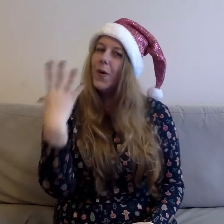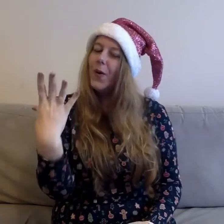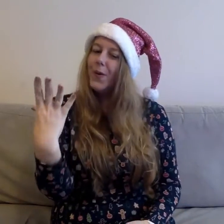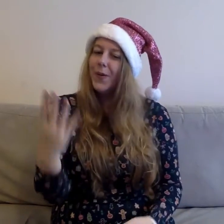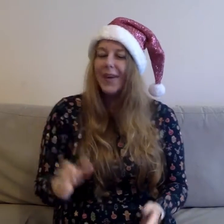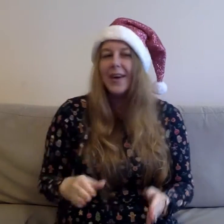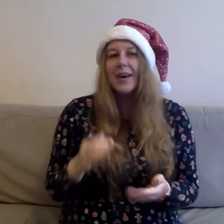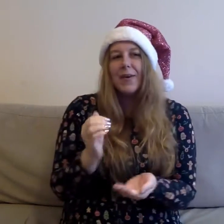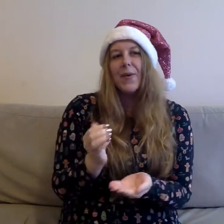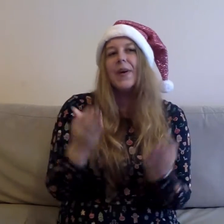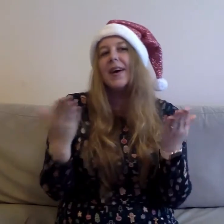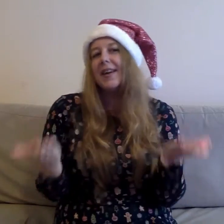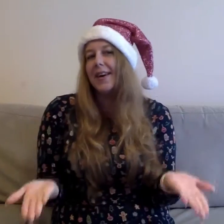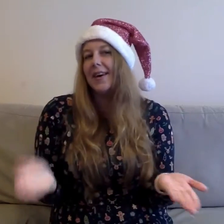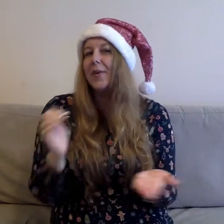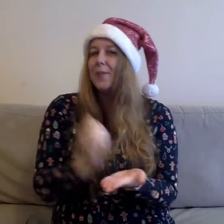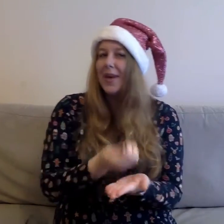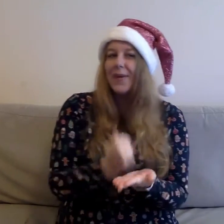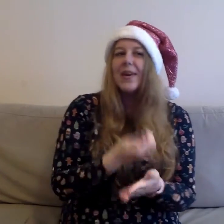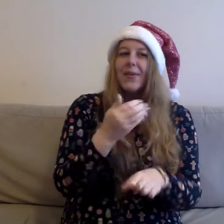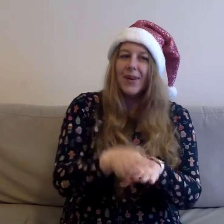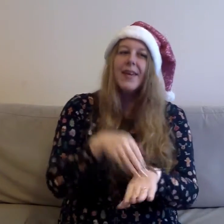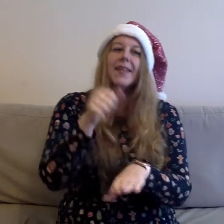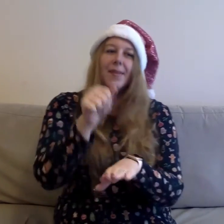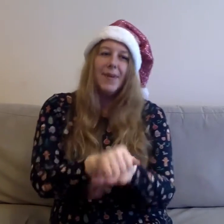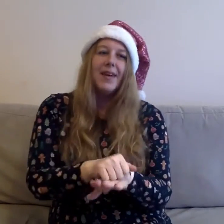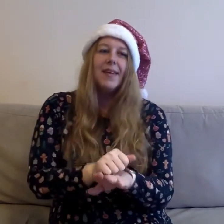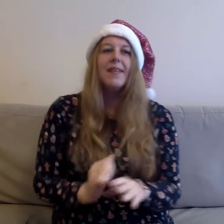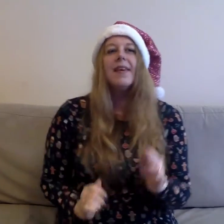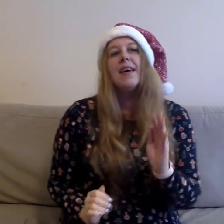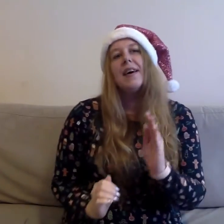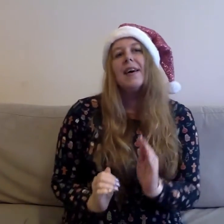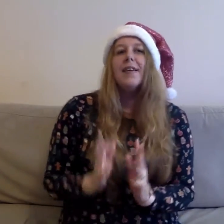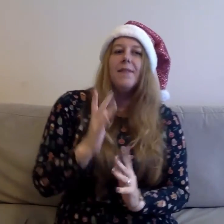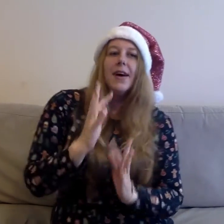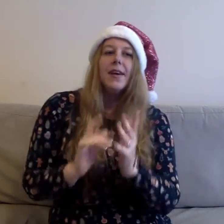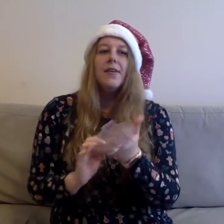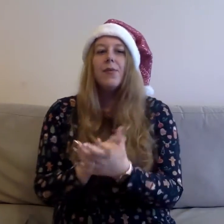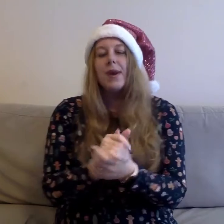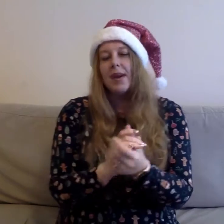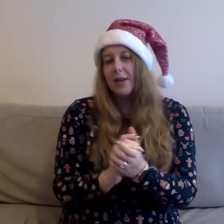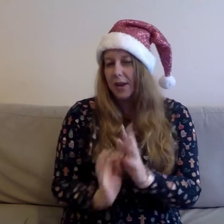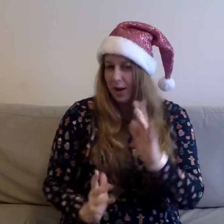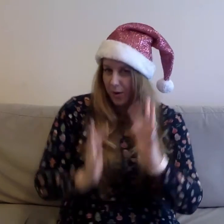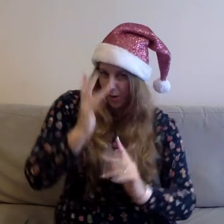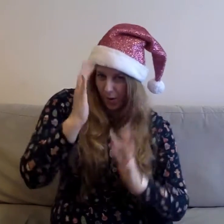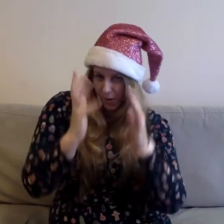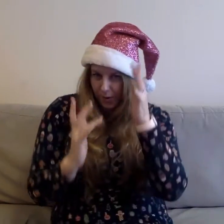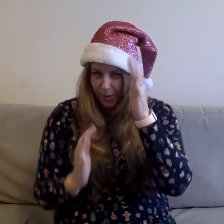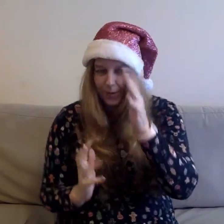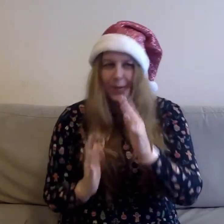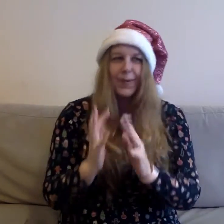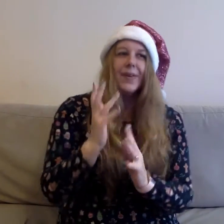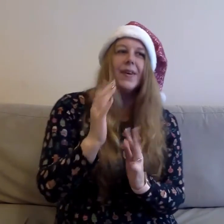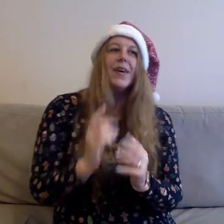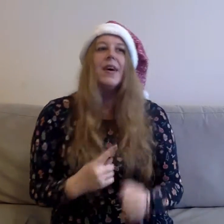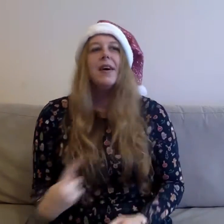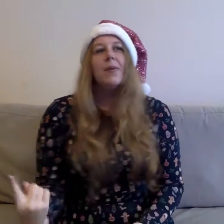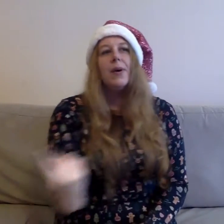Right now Merry Christmas The fire is raging on And we'll